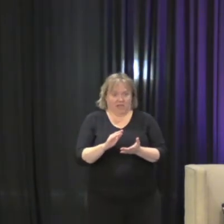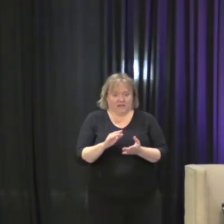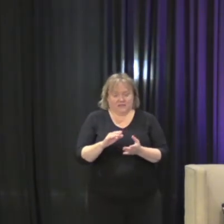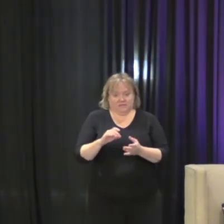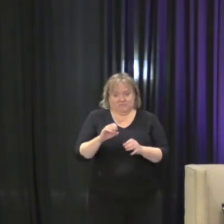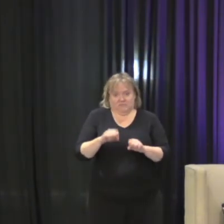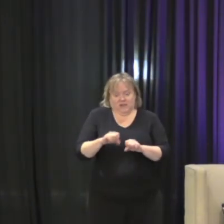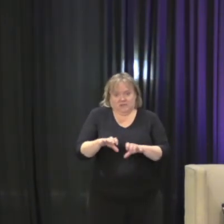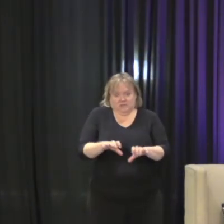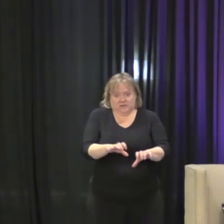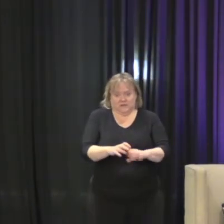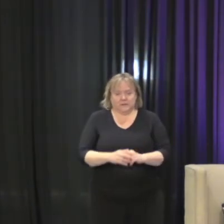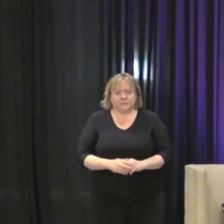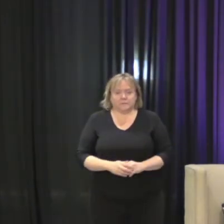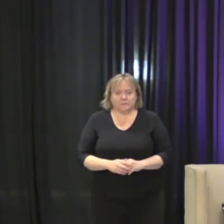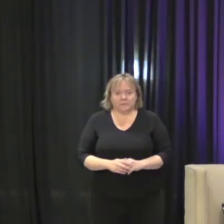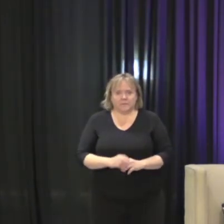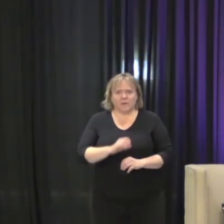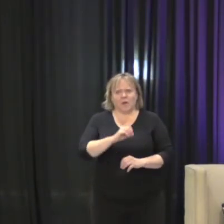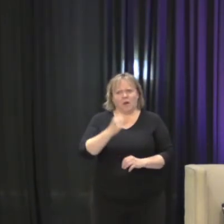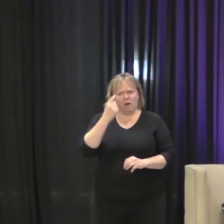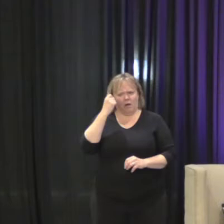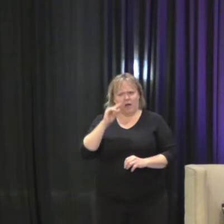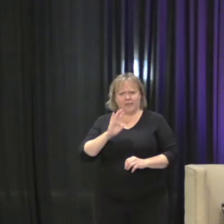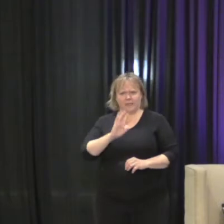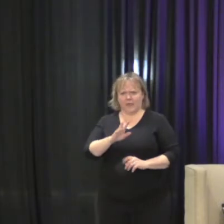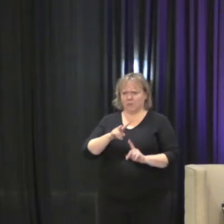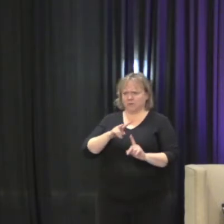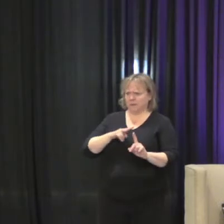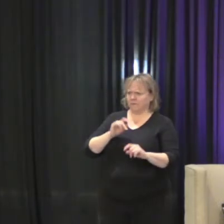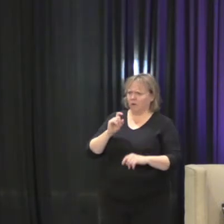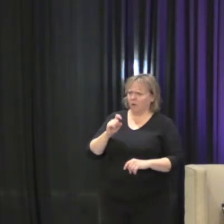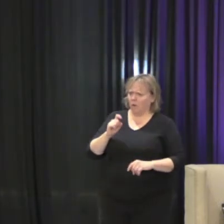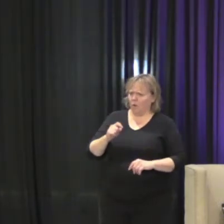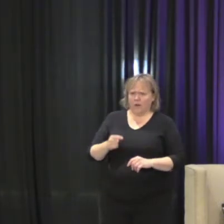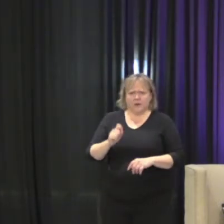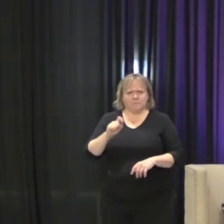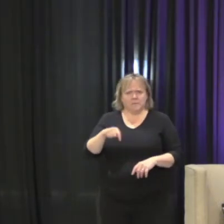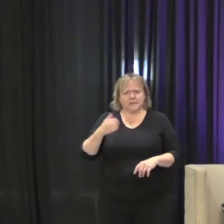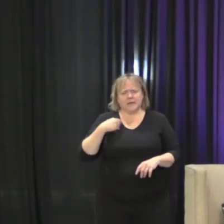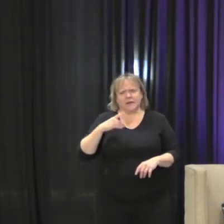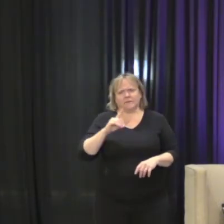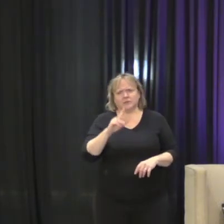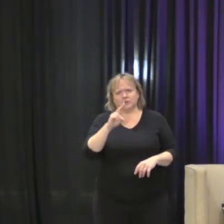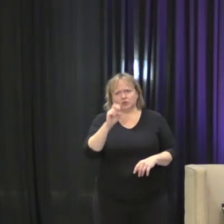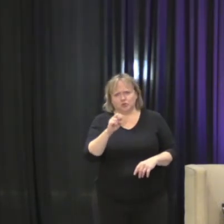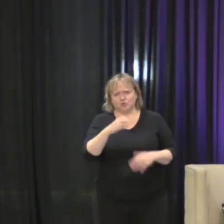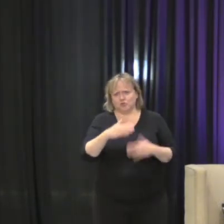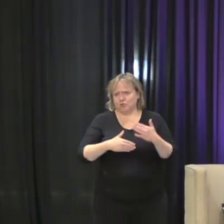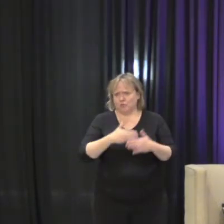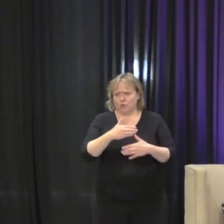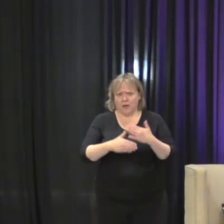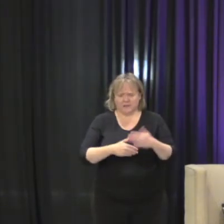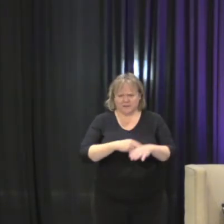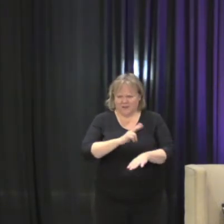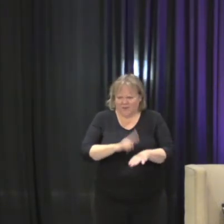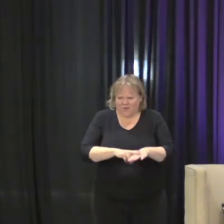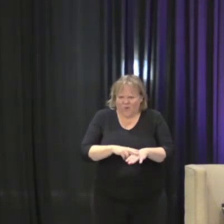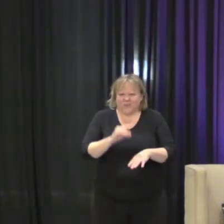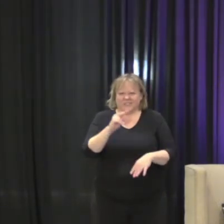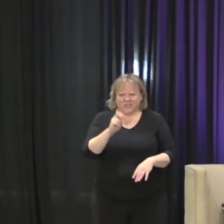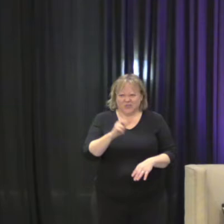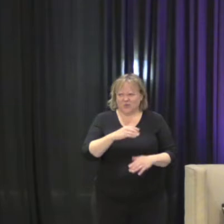the language of due process, which of course is a very important principle, which I hold